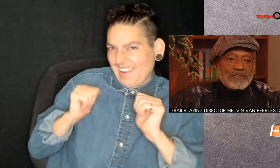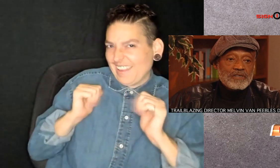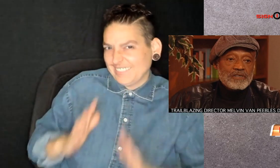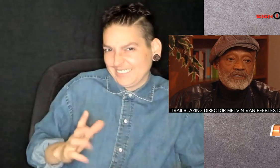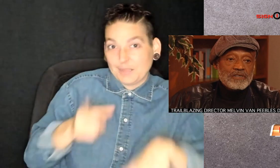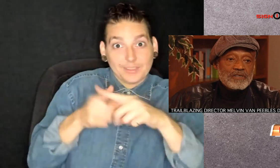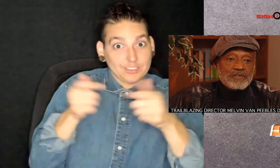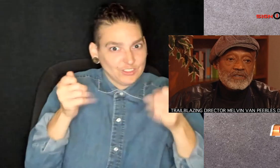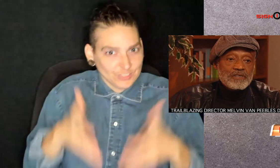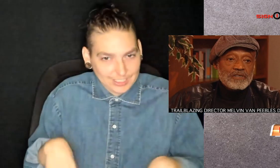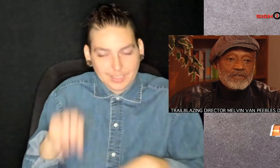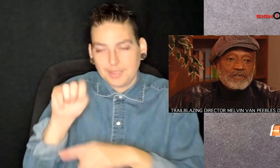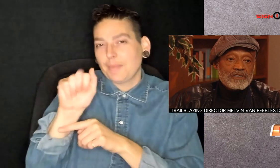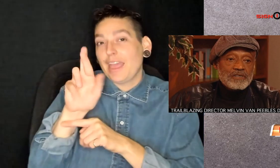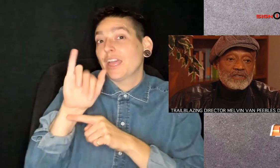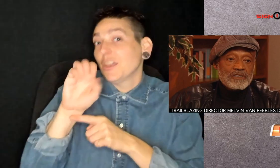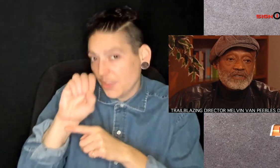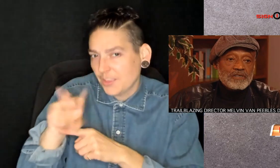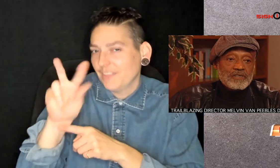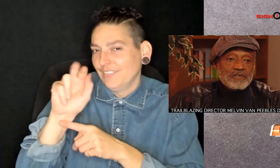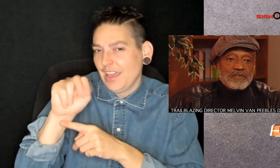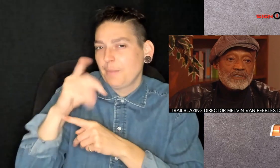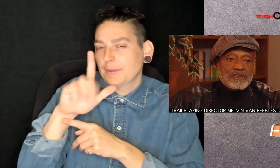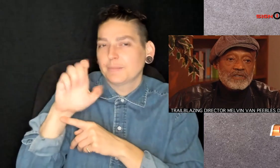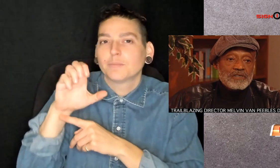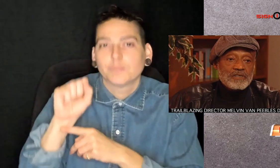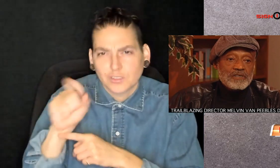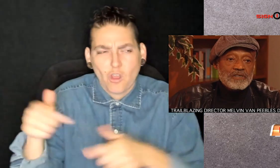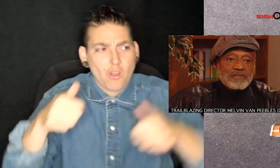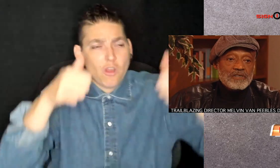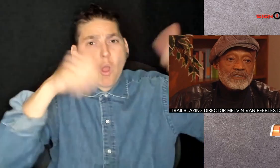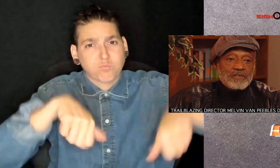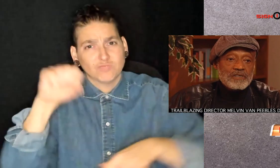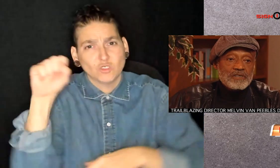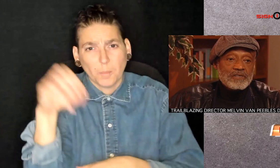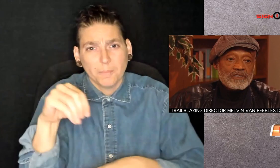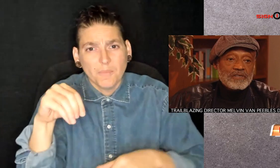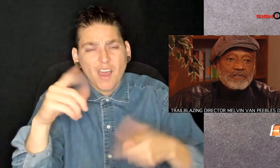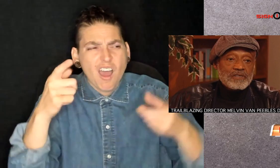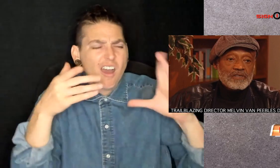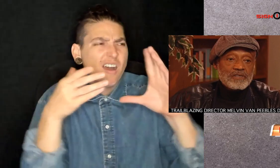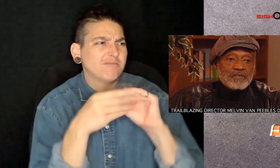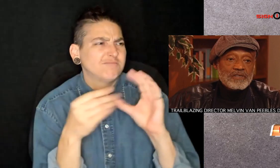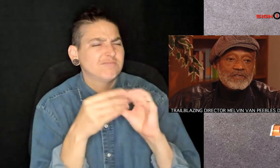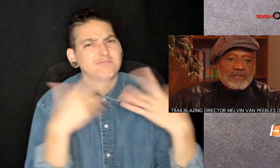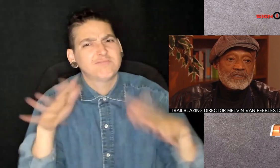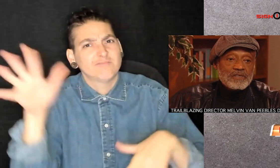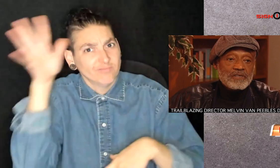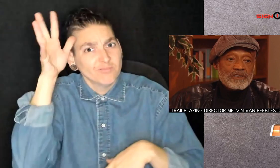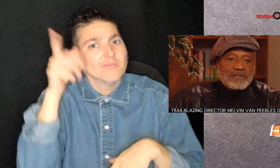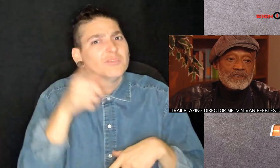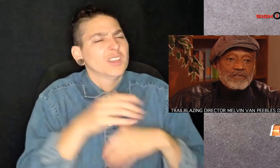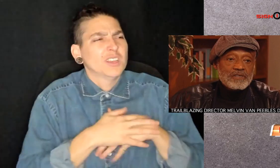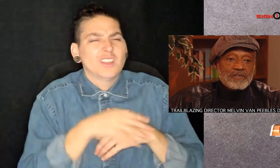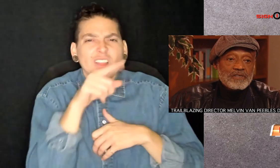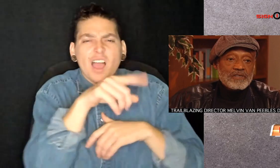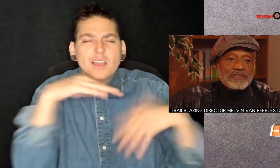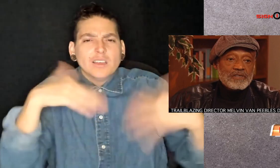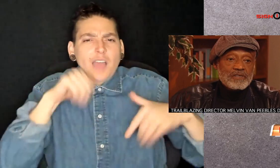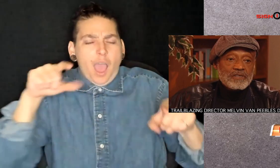His son, actor and director Mario Van Peebles, posted on social media, in an